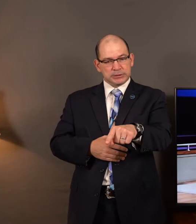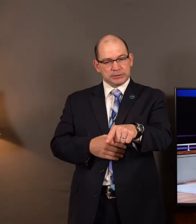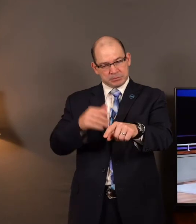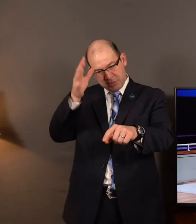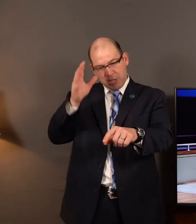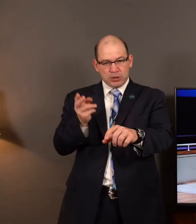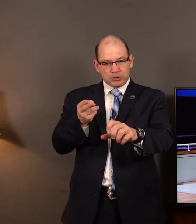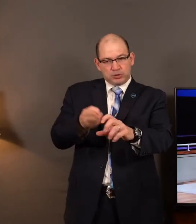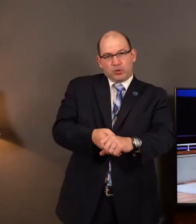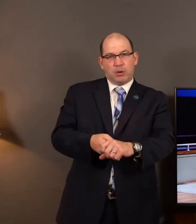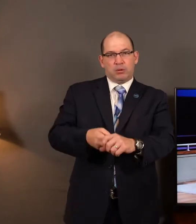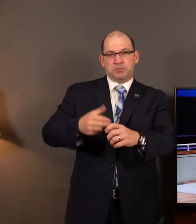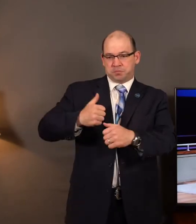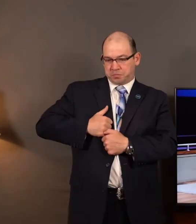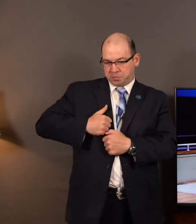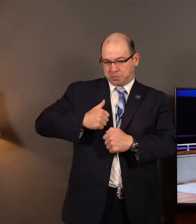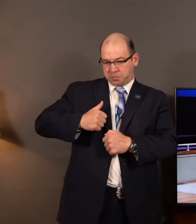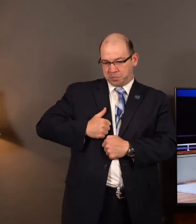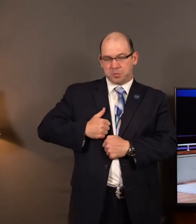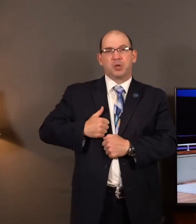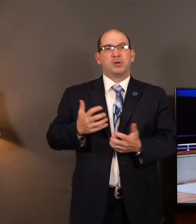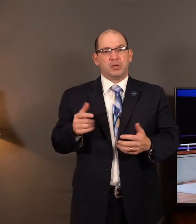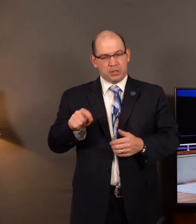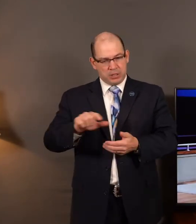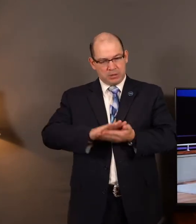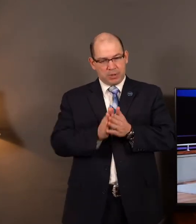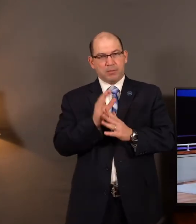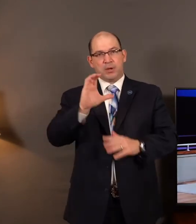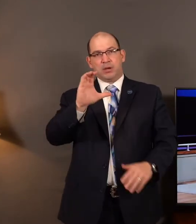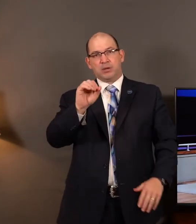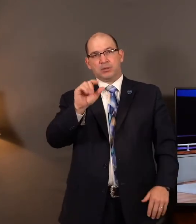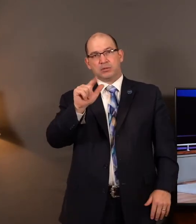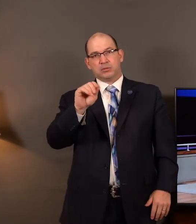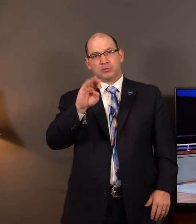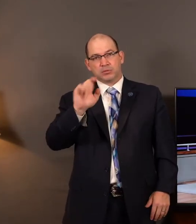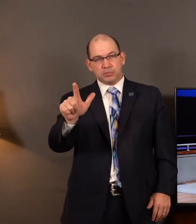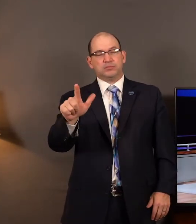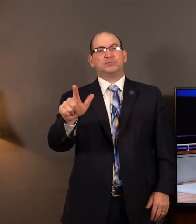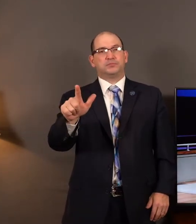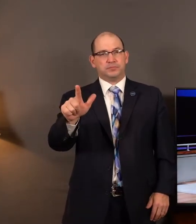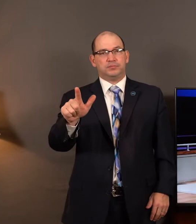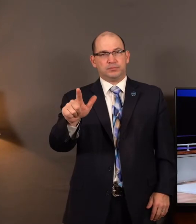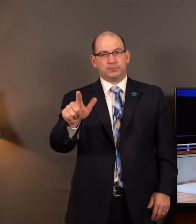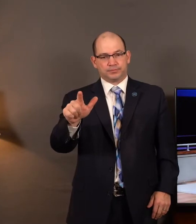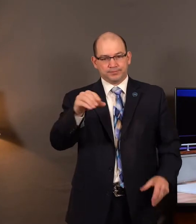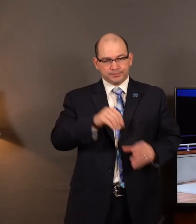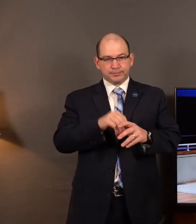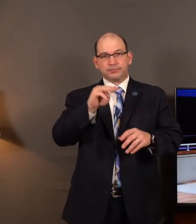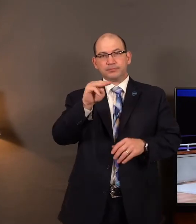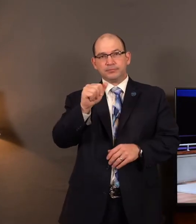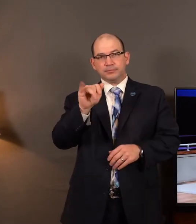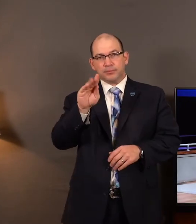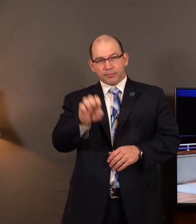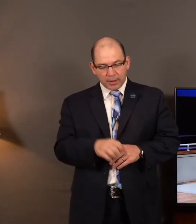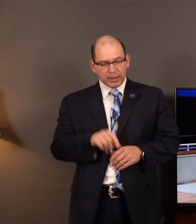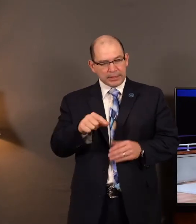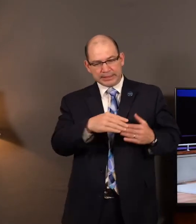Army. And he became the colonel of the 20th Regiment of Maine. And was given leadership of